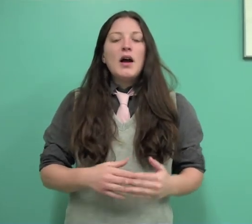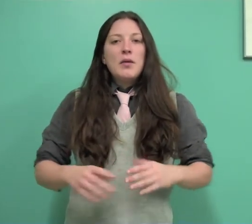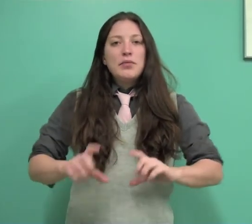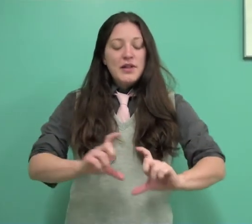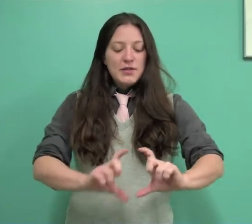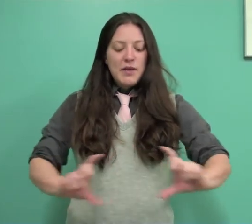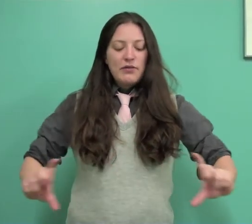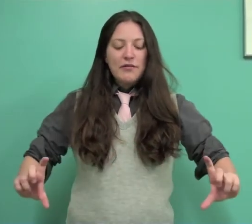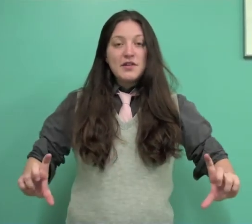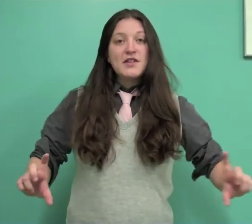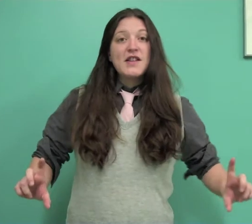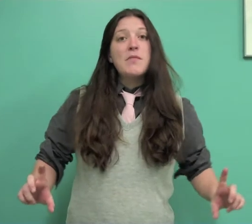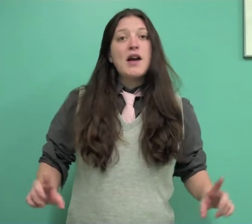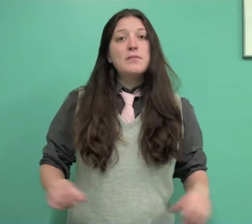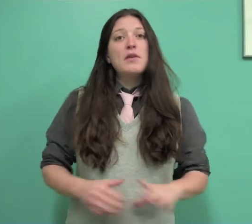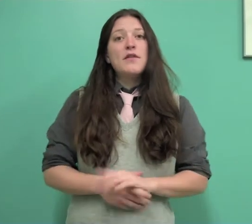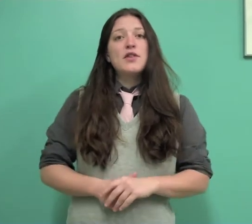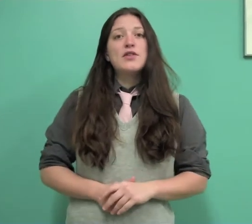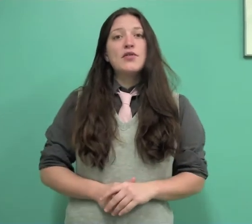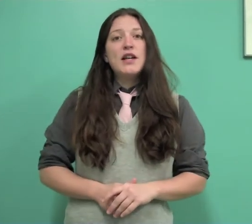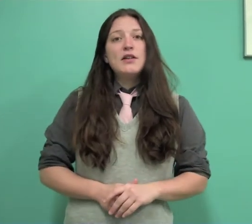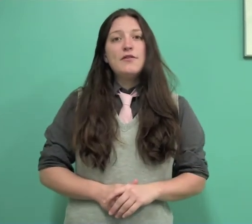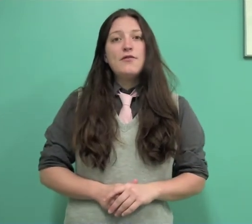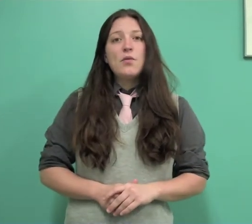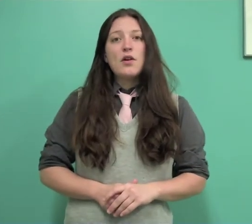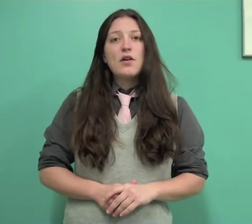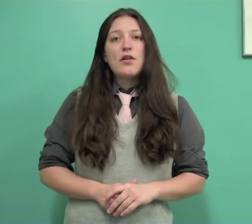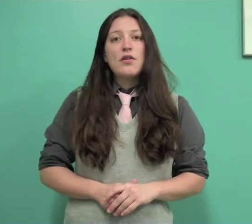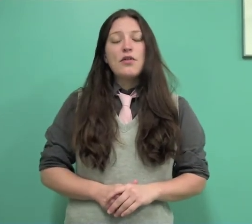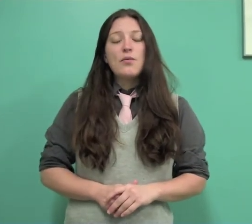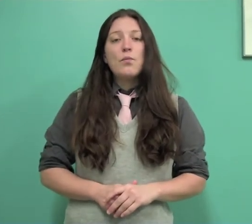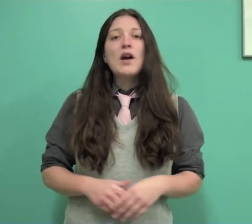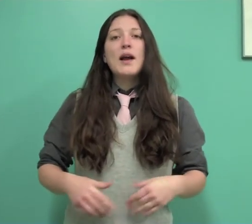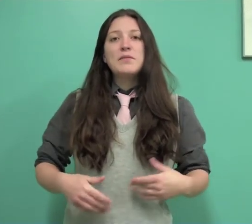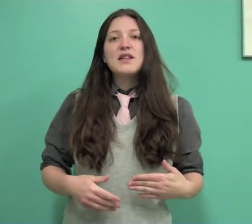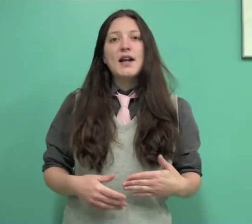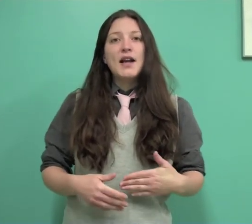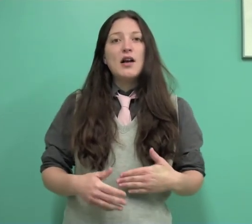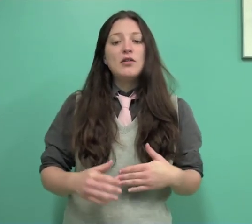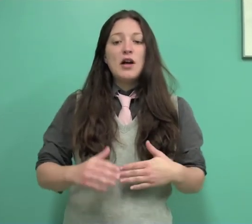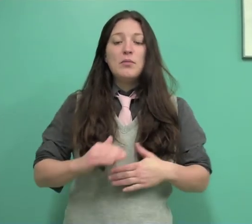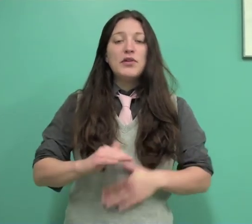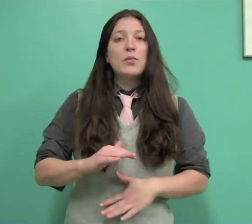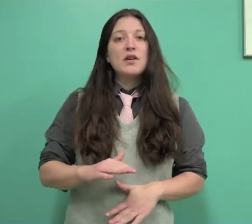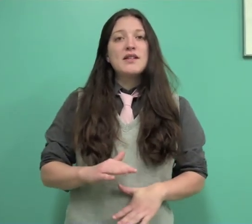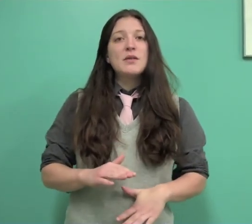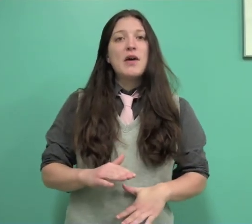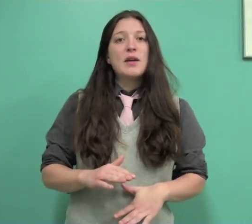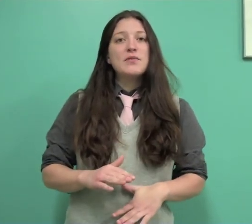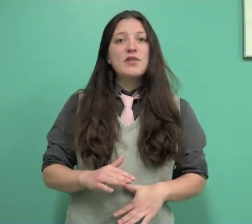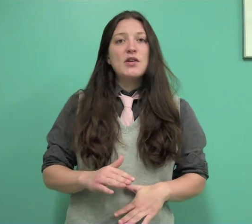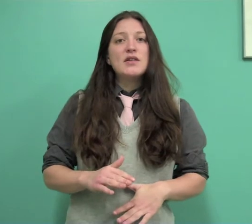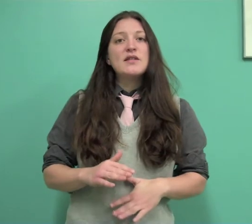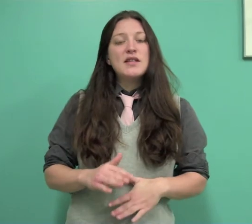Please make reference to the bottom of the screen for what I'm signing. I'll put the words at the bottom so that you can see